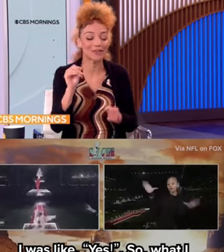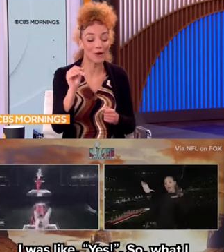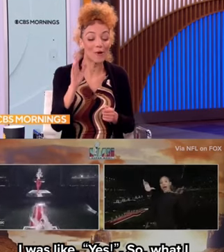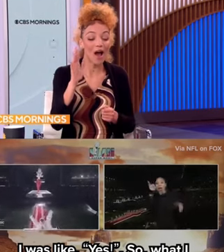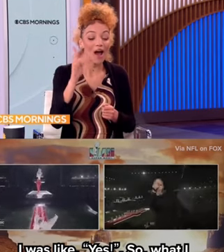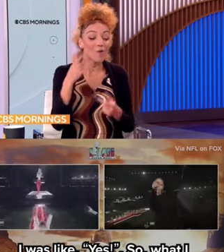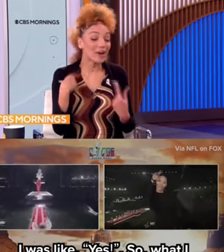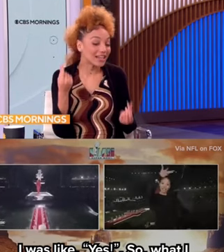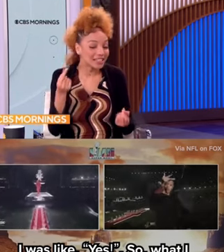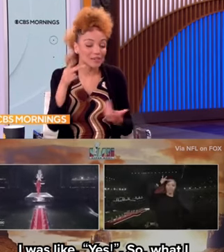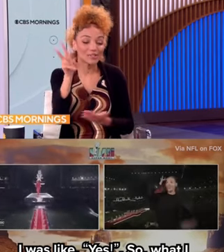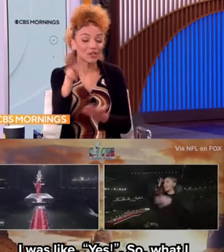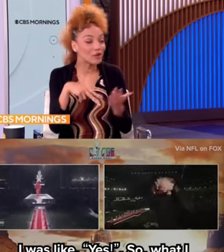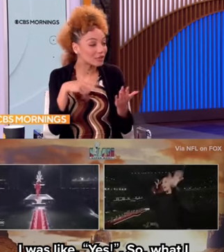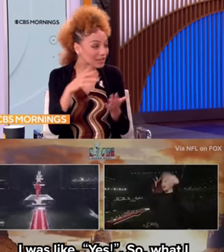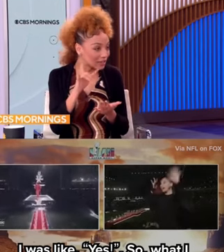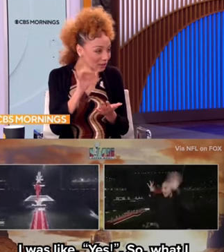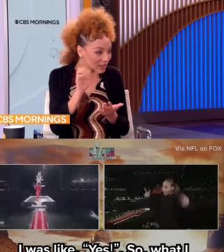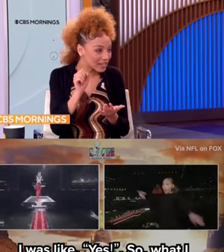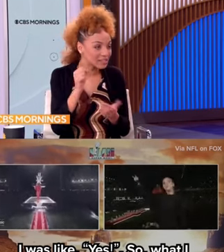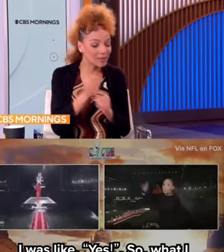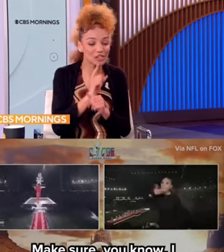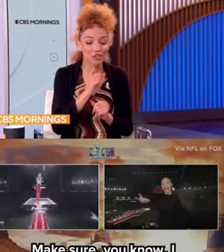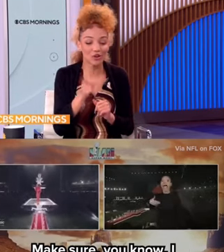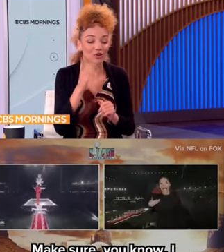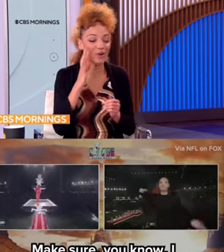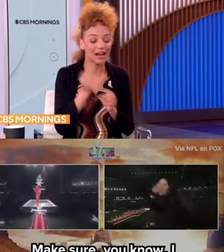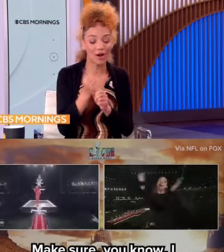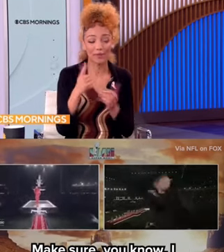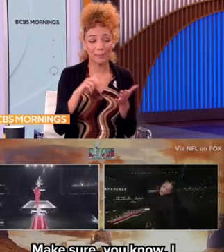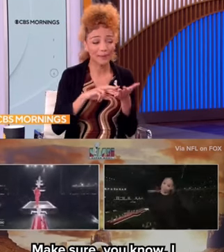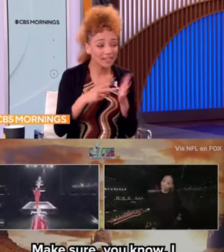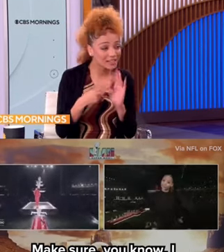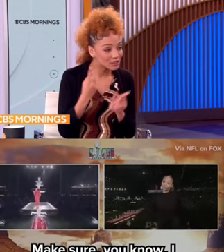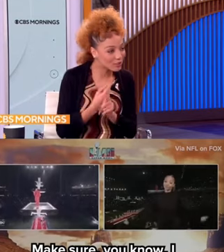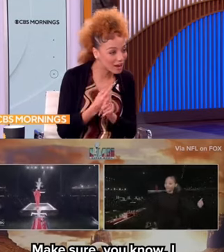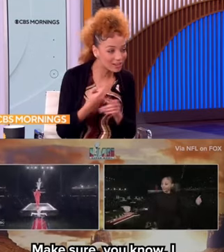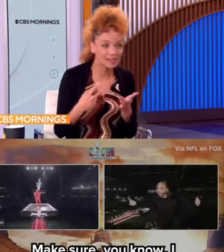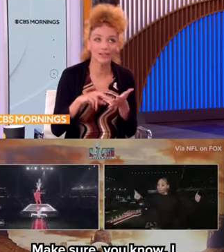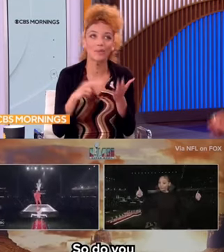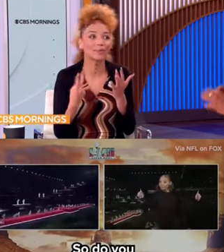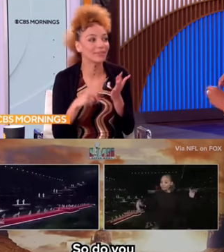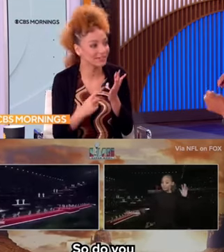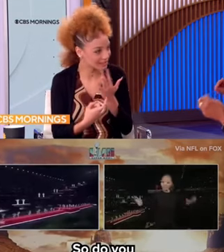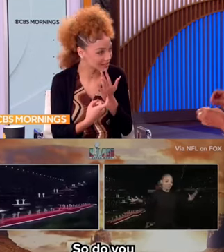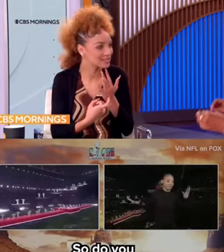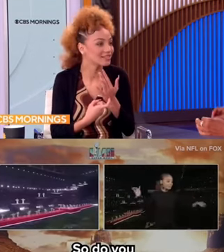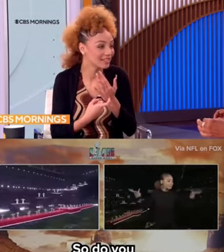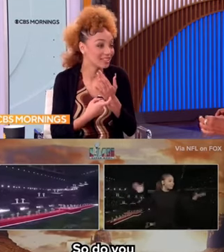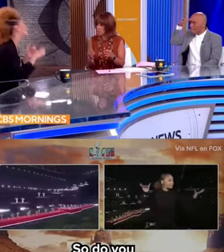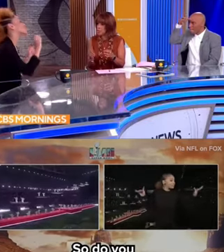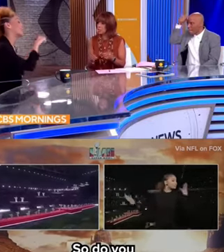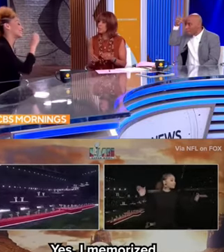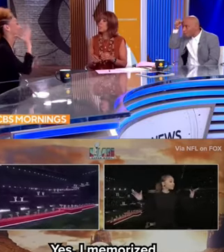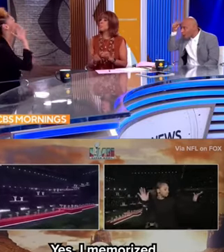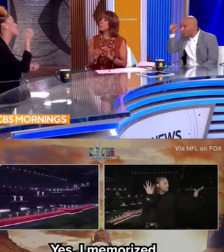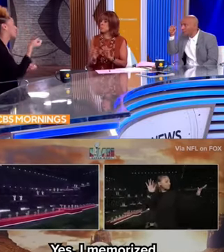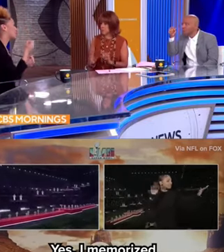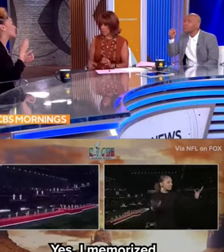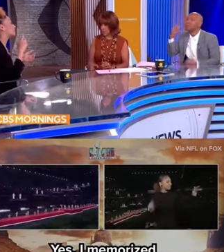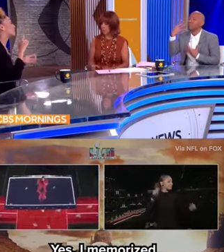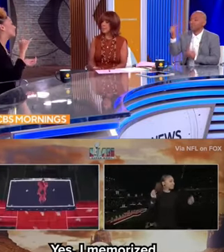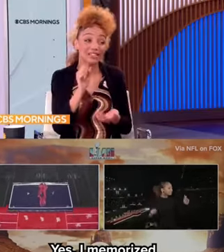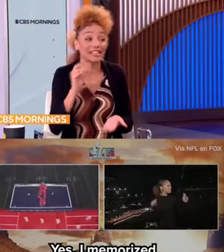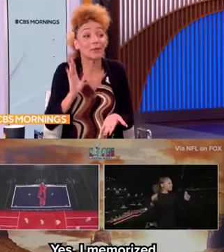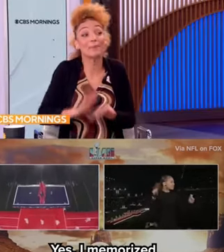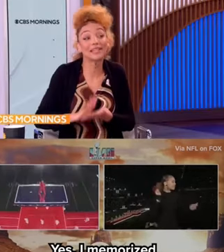yes. So what I did was look over the lyrics, make sure, you know, I got all the meanings right. So do you memorize the lyrics? Yes, I memorize